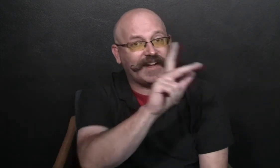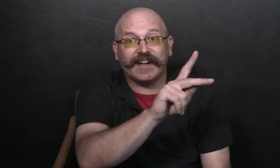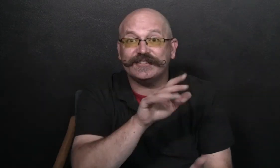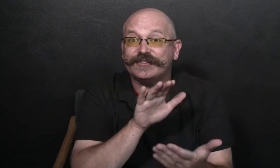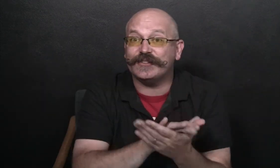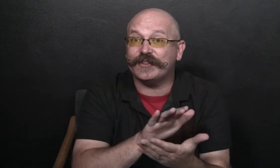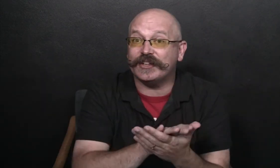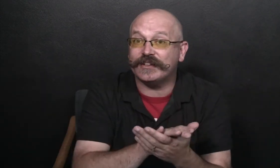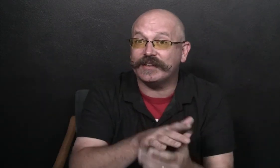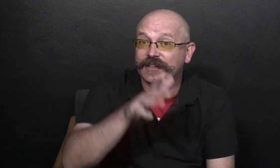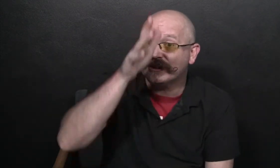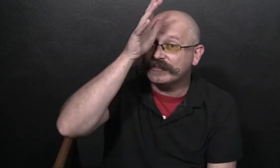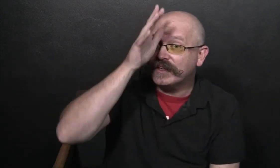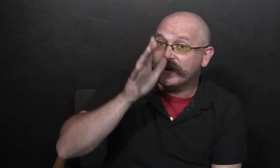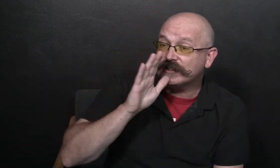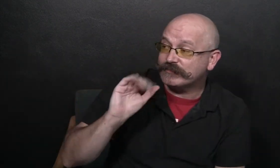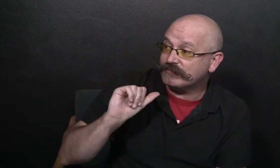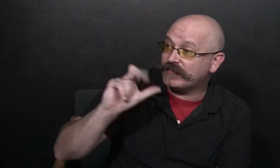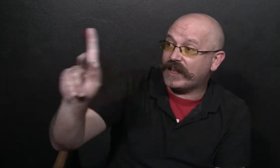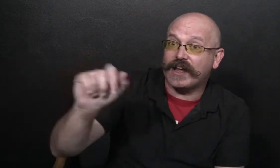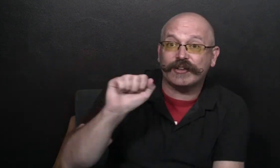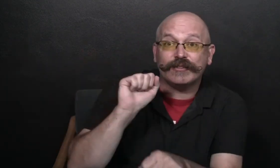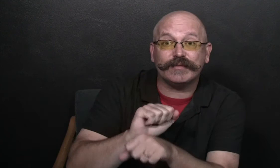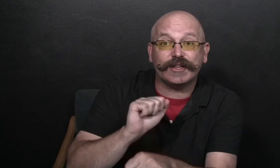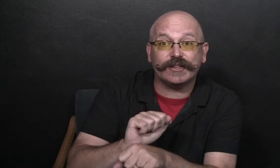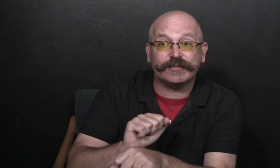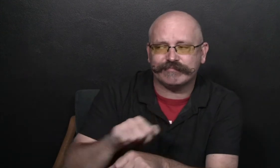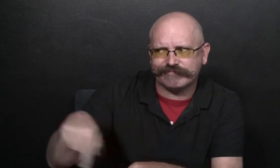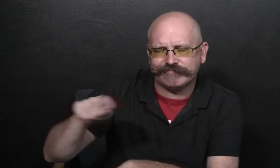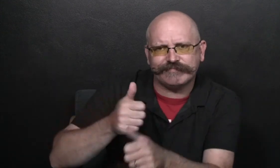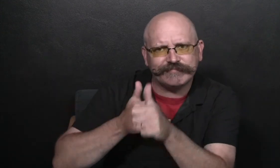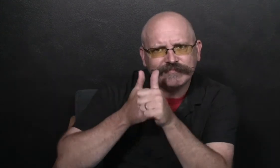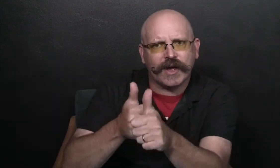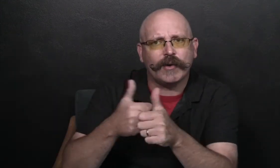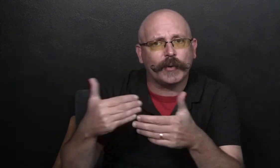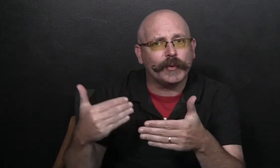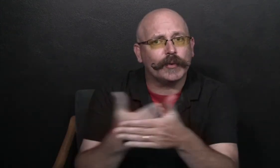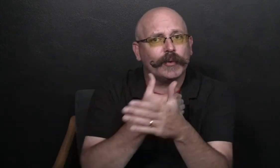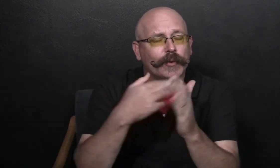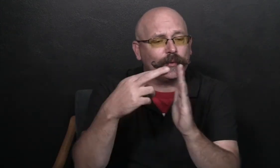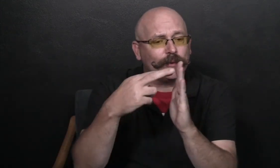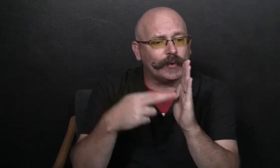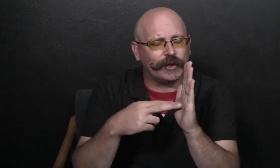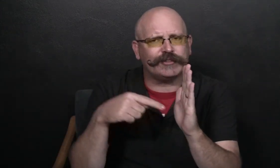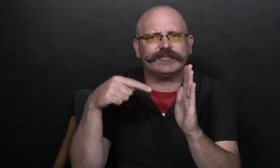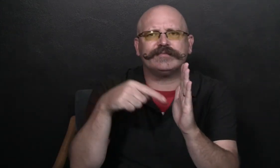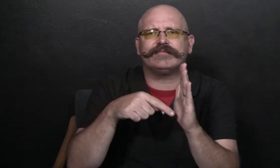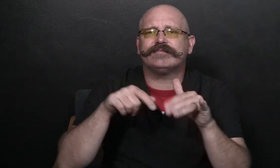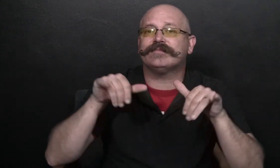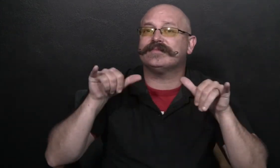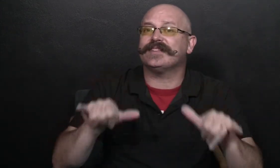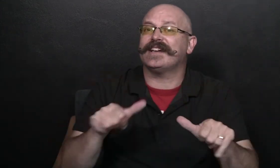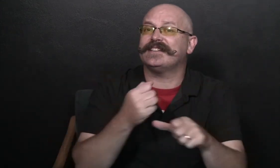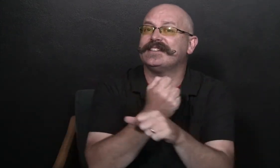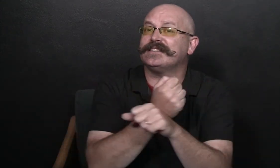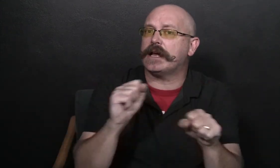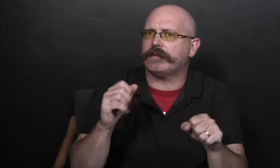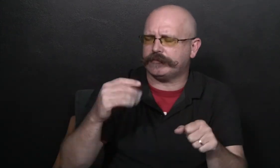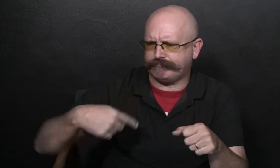Kids went back to school Parents went back to work They followed the new rules for staying